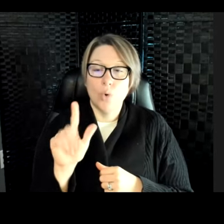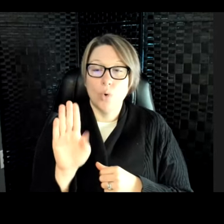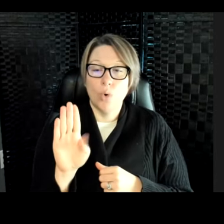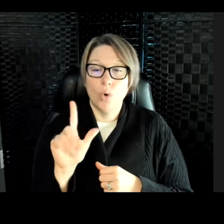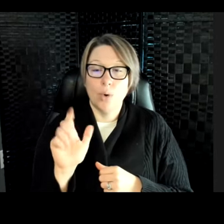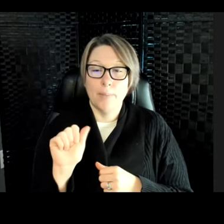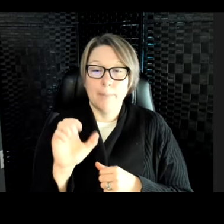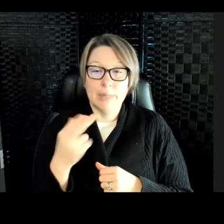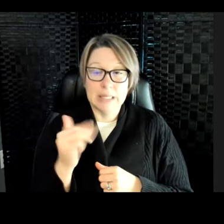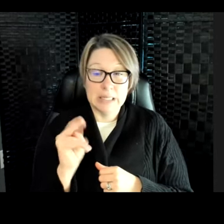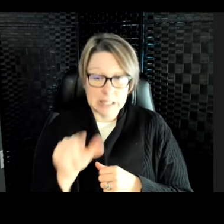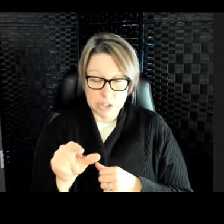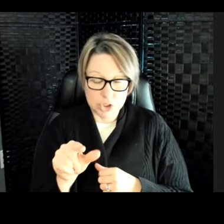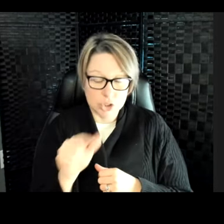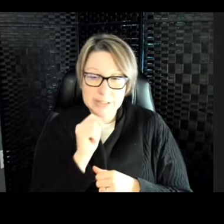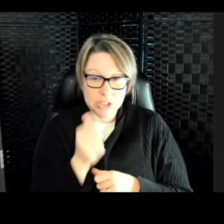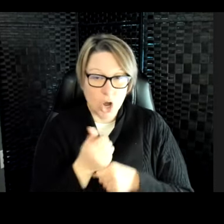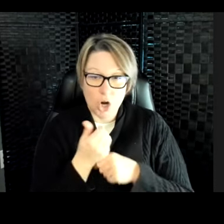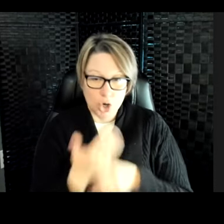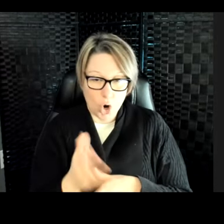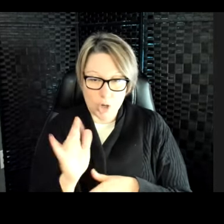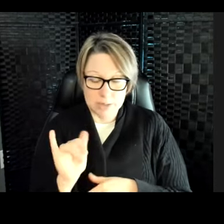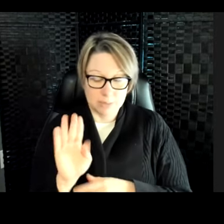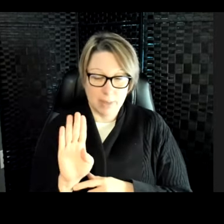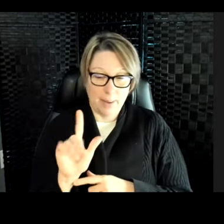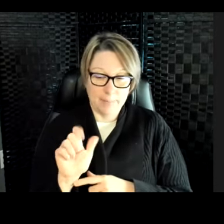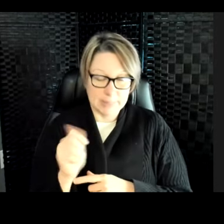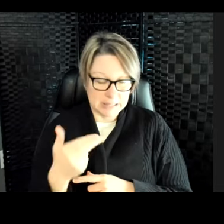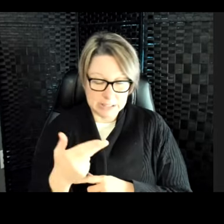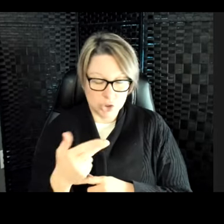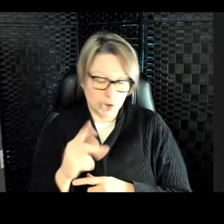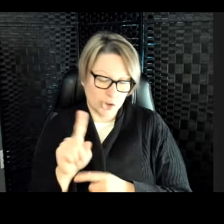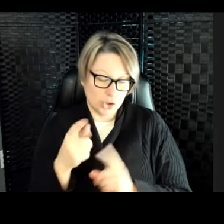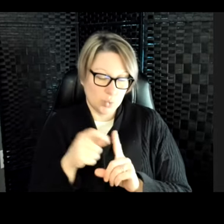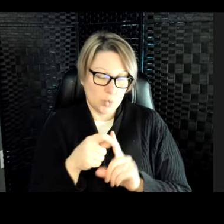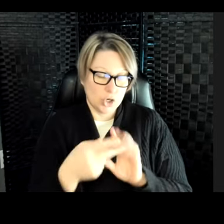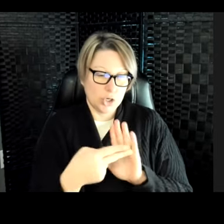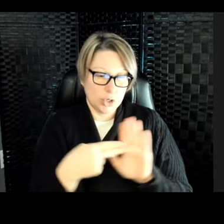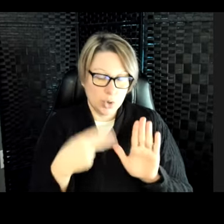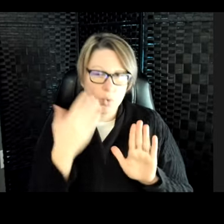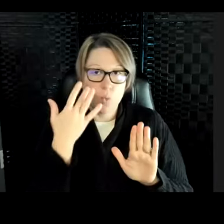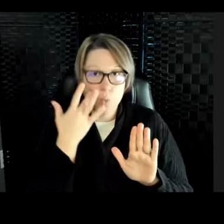not caused by bleach. It's just a word we use because the coral turns a whitish color.